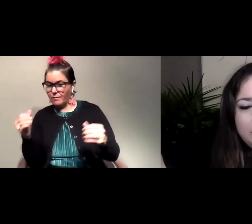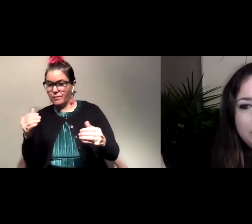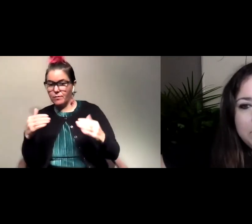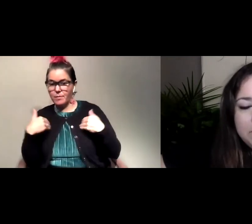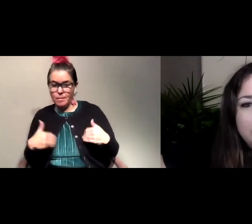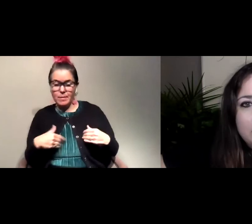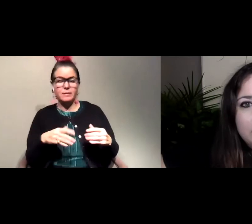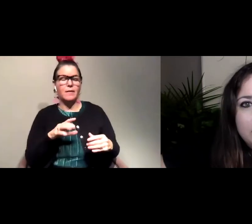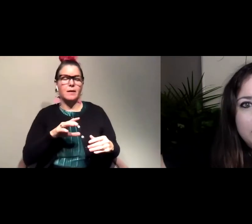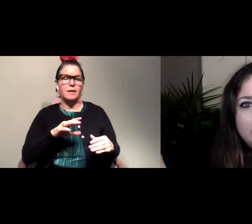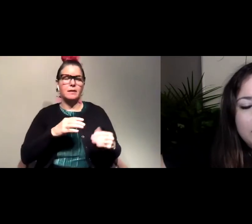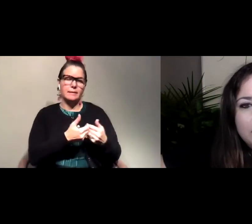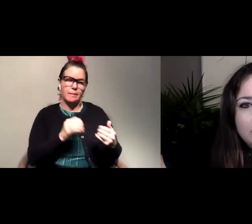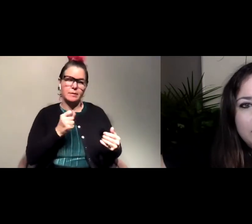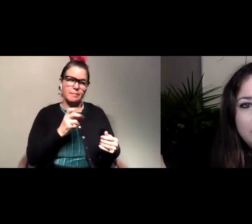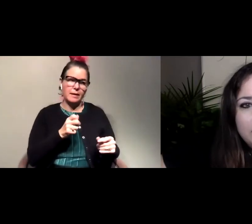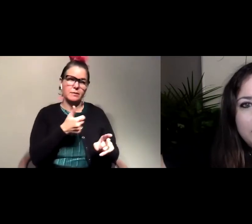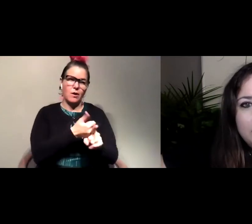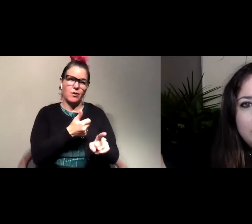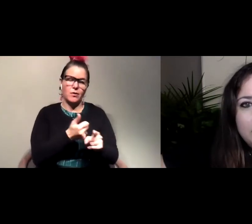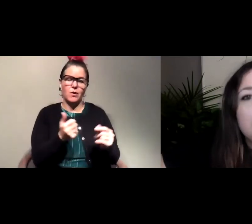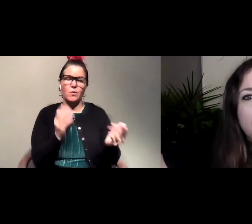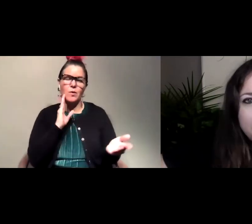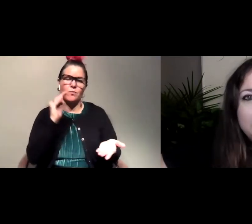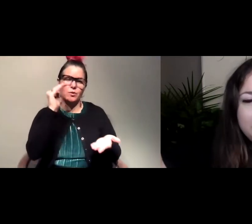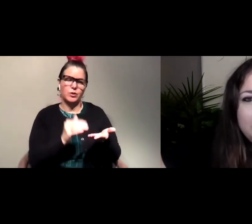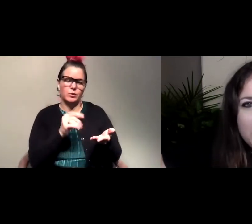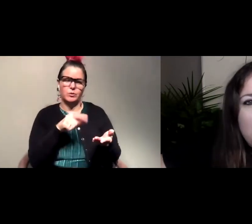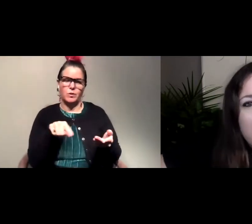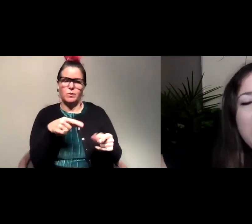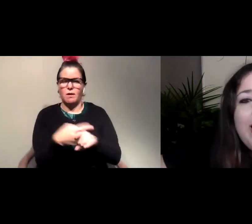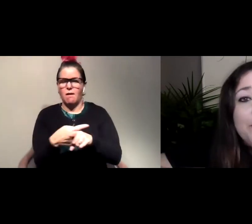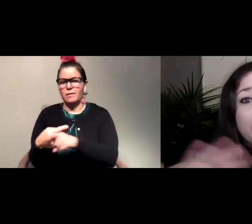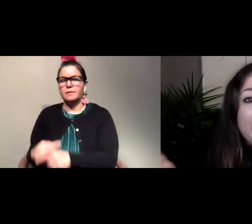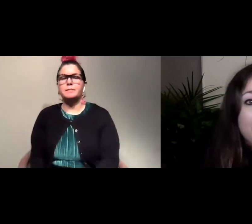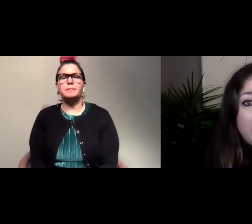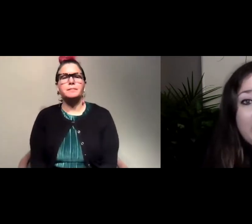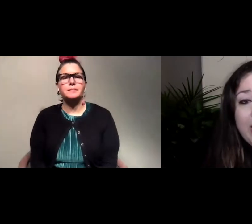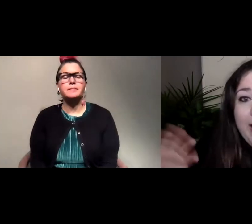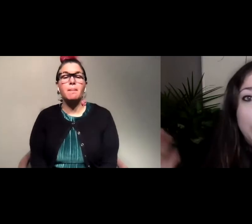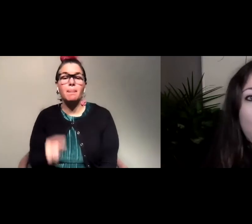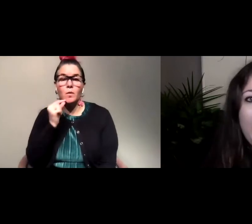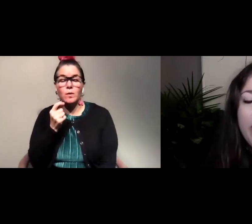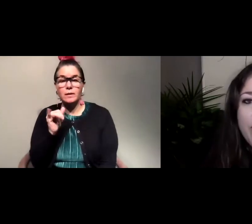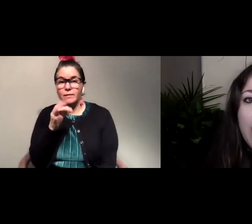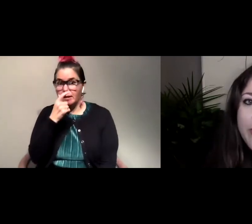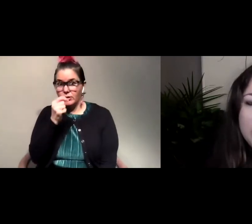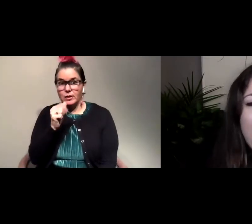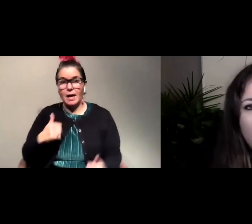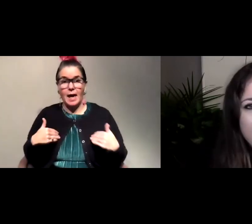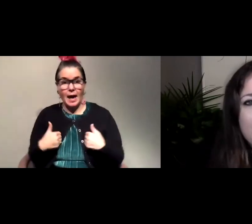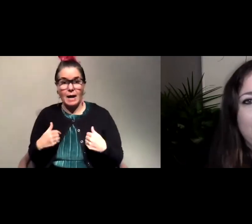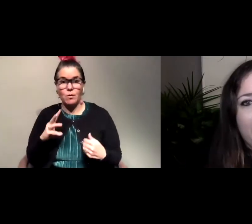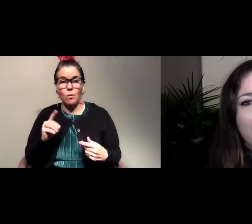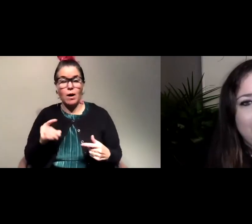So that will help reduce a lot of those conflicts. Cool. And if you're really interested in animal wildlife conflicts,